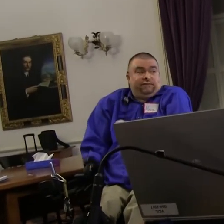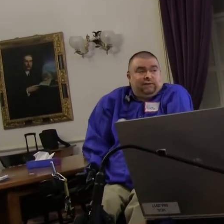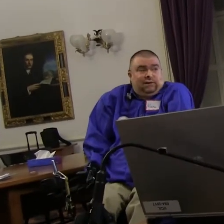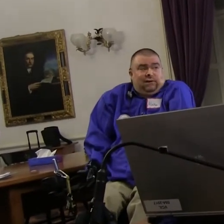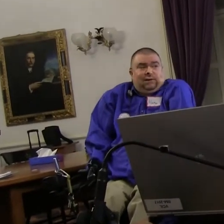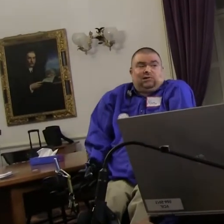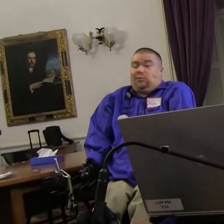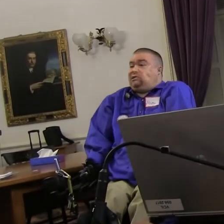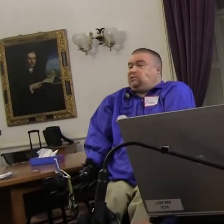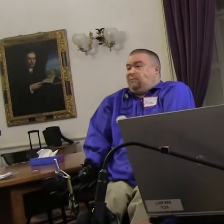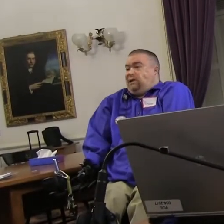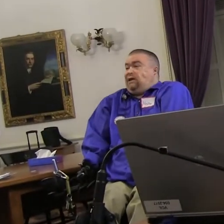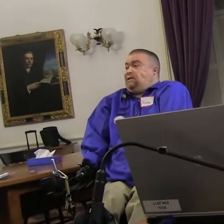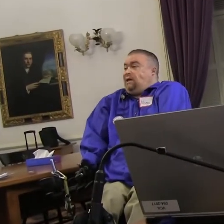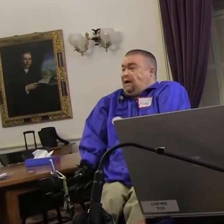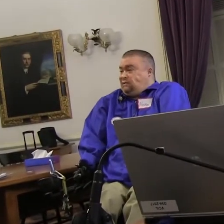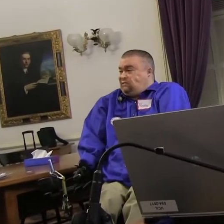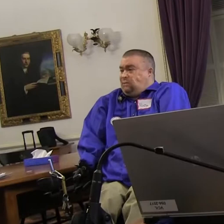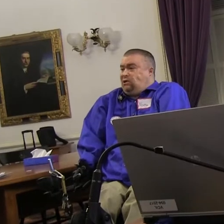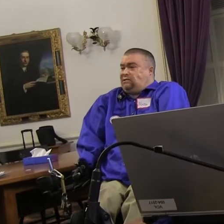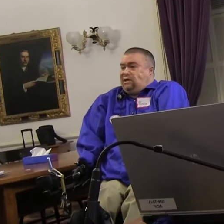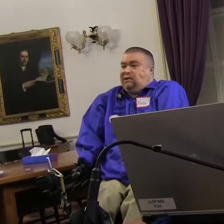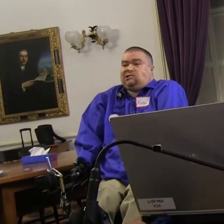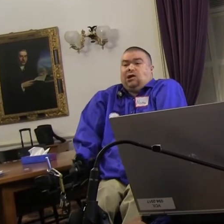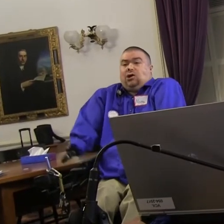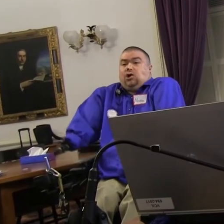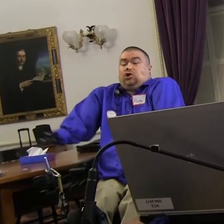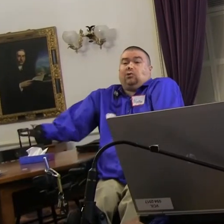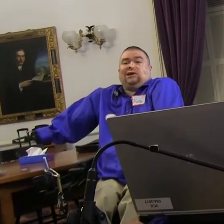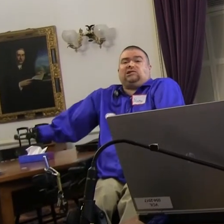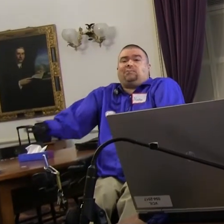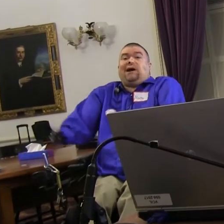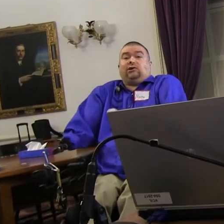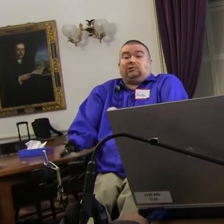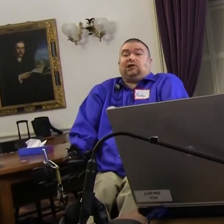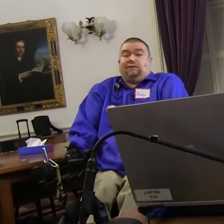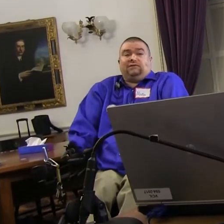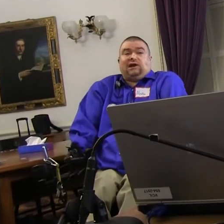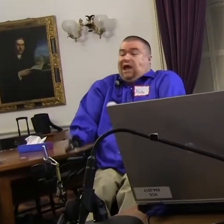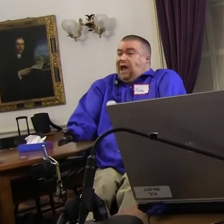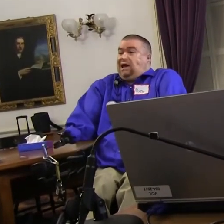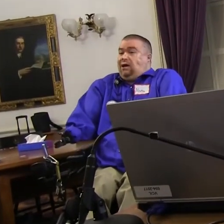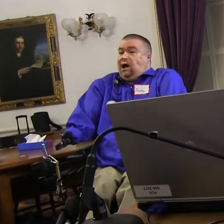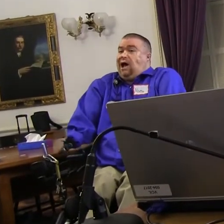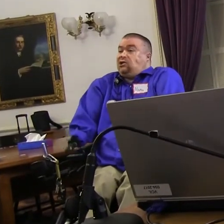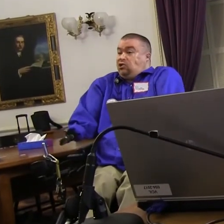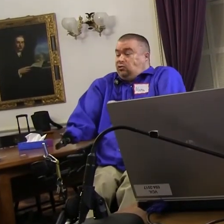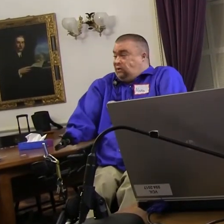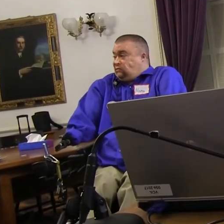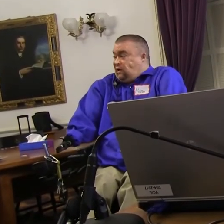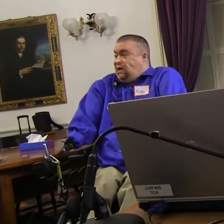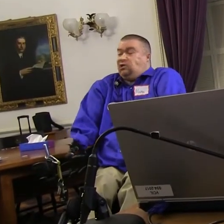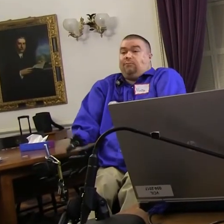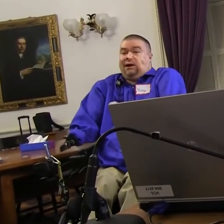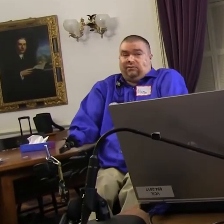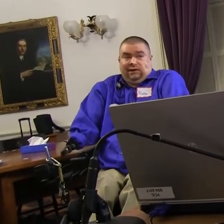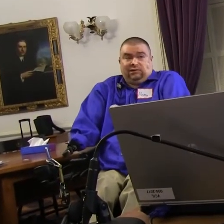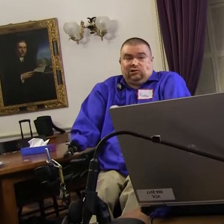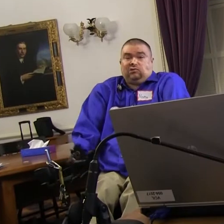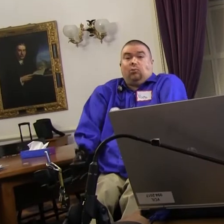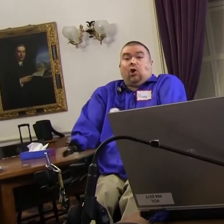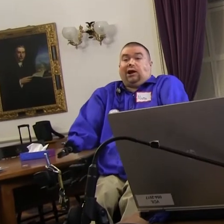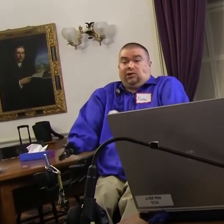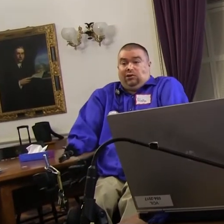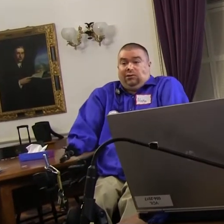yourself. So, by anticipating ex-disabled athletics, you can inspire yourself and say, hey, I can do this. I can do better